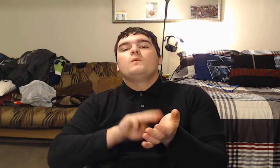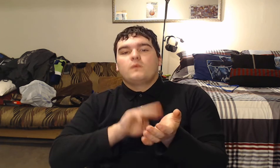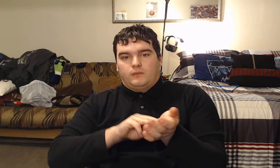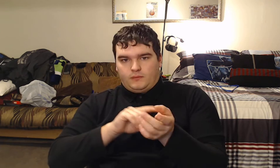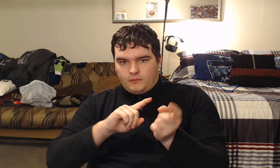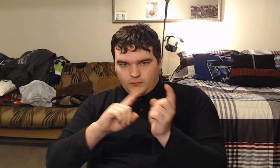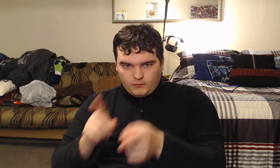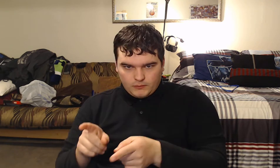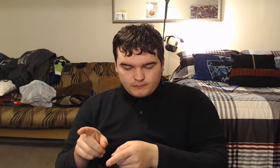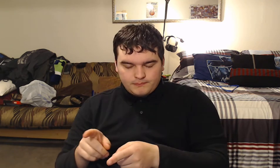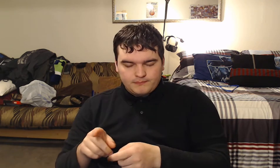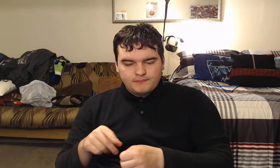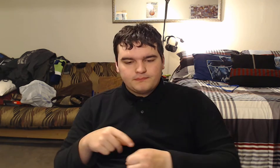go to a hospital.